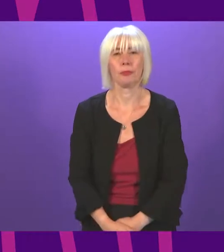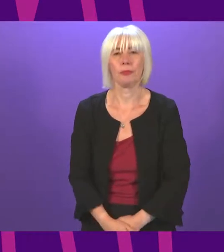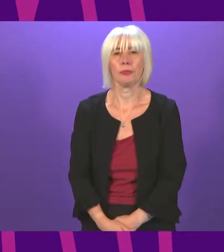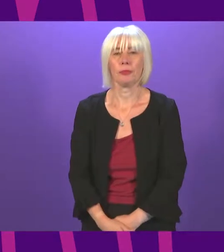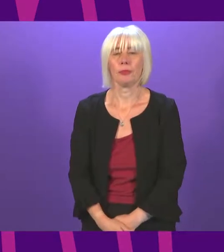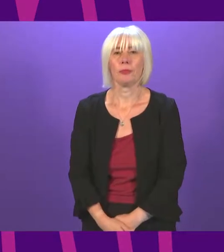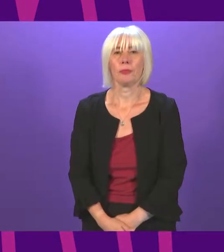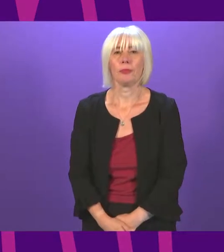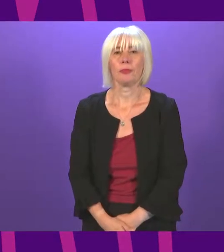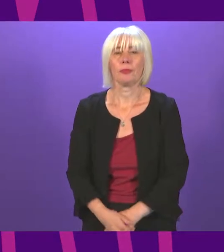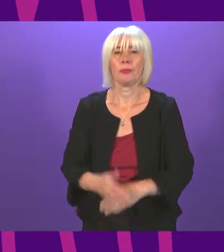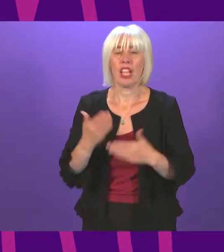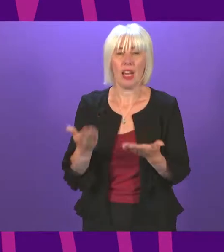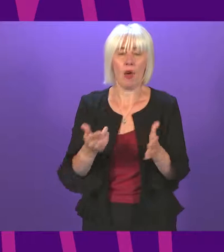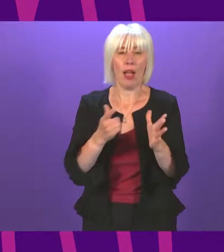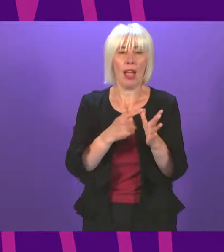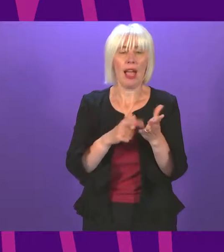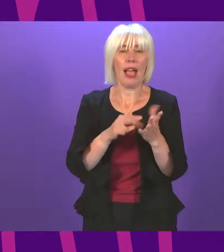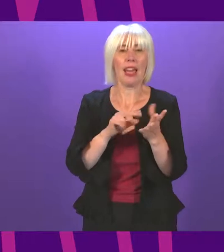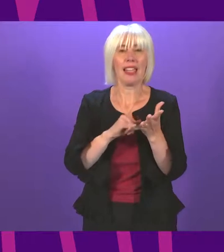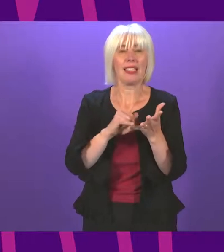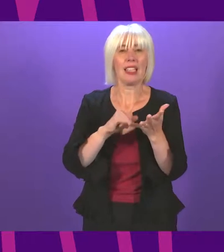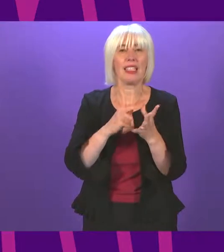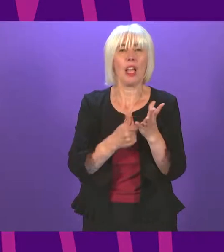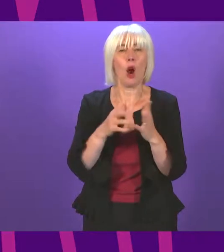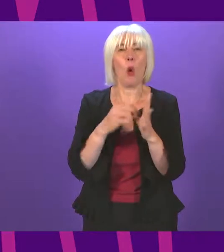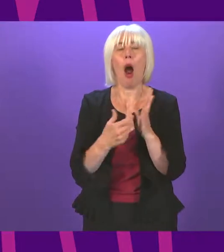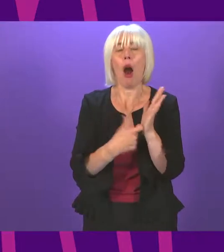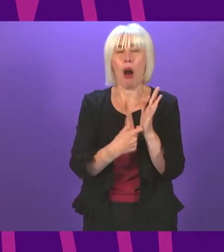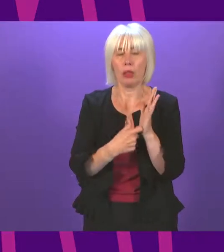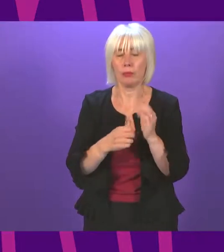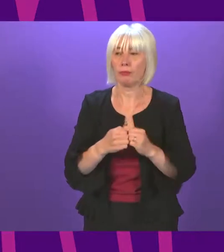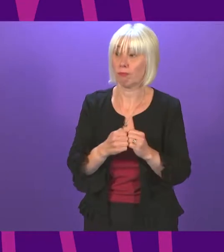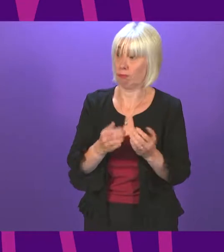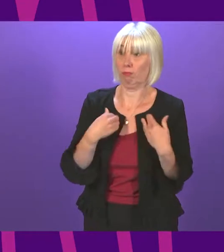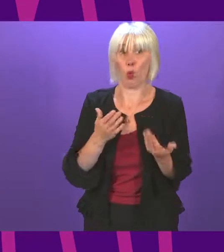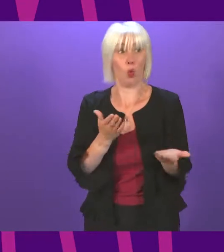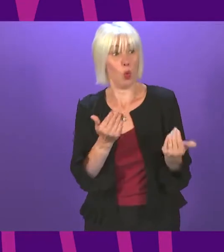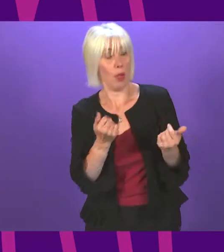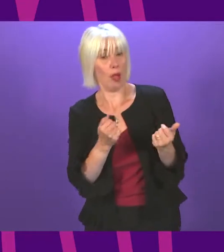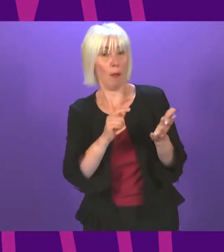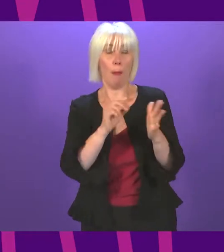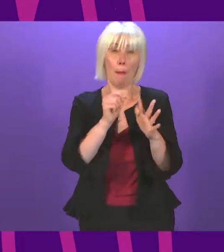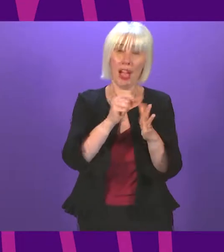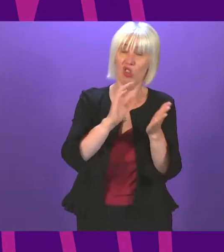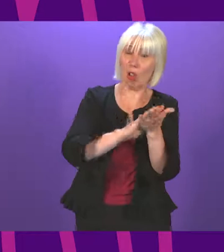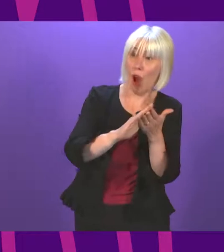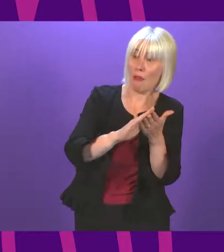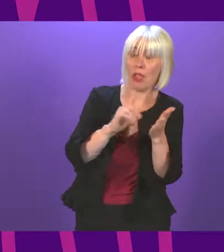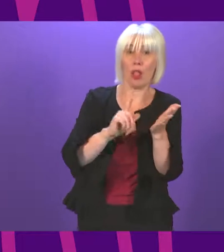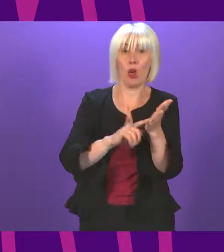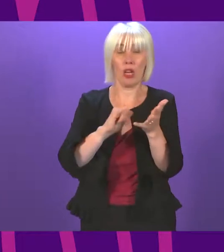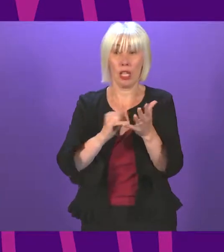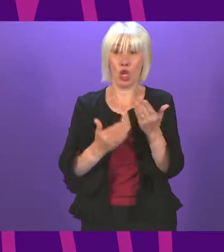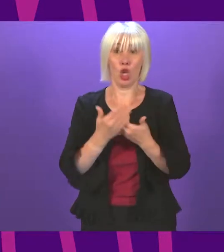I now call on Anna Sarwar. Thank you, Presidenting Officer. I'd like to welcome Patrick Harvey and Lauren Slater to their new roles.